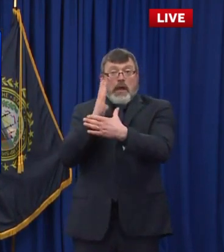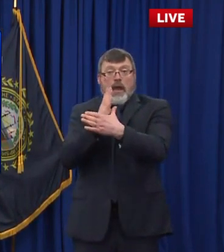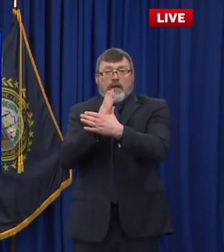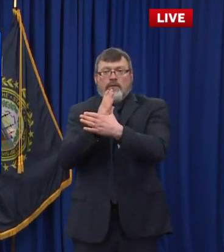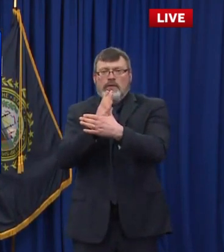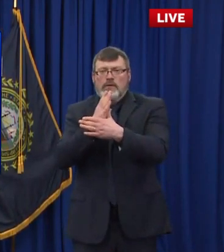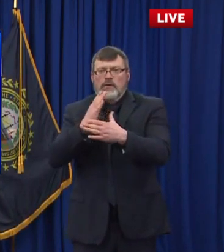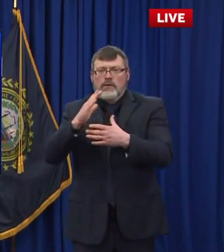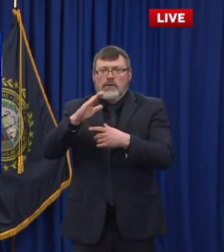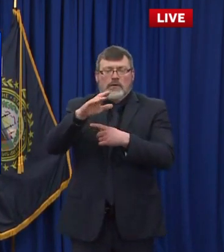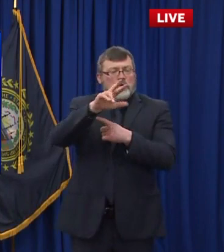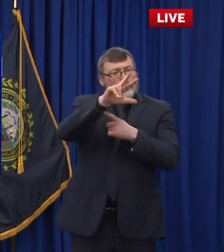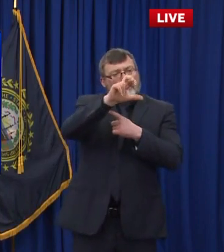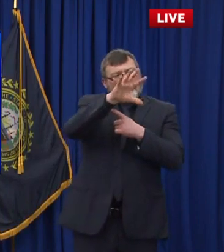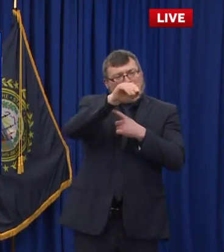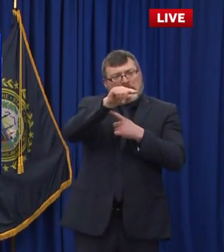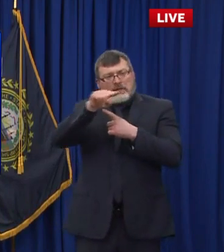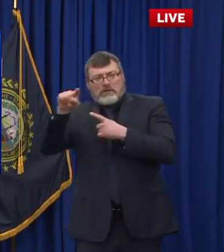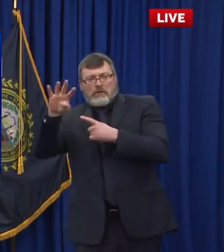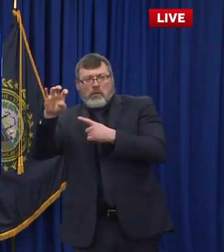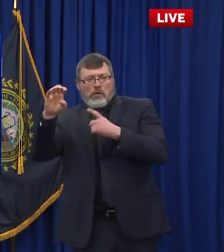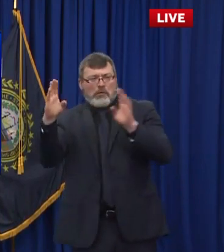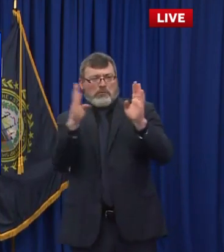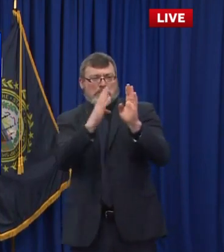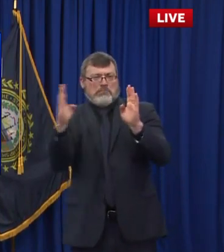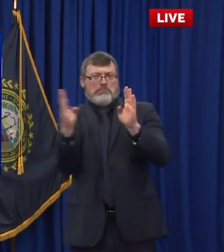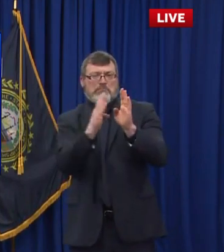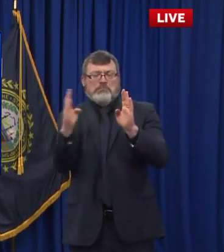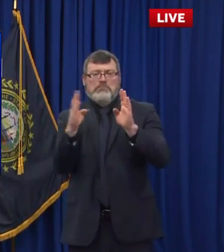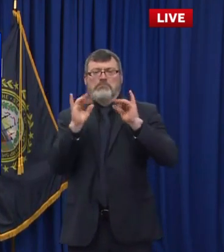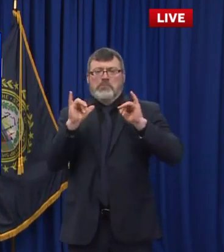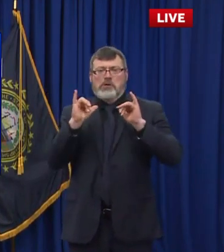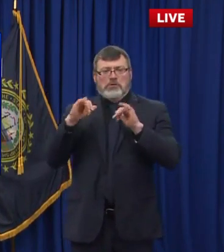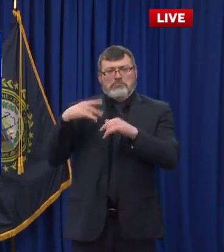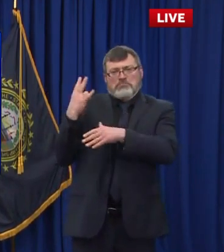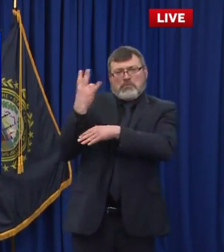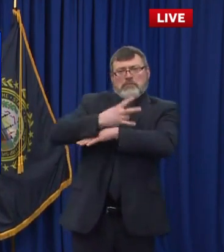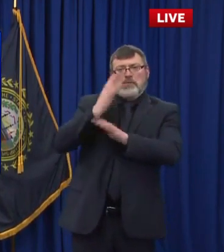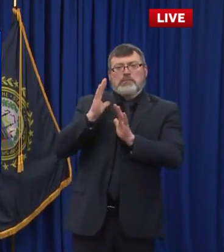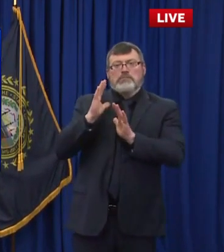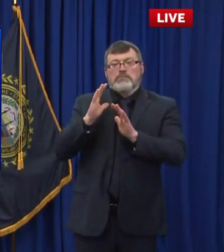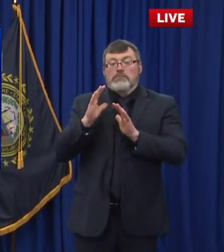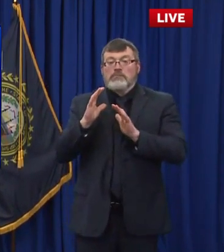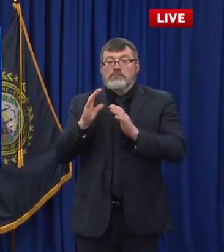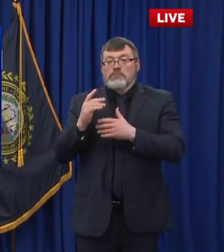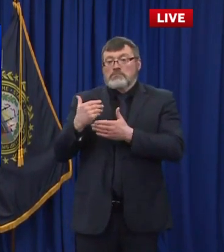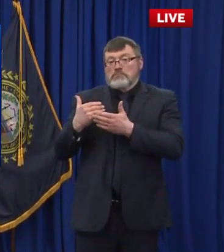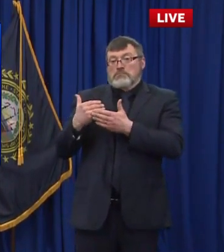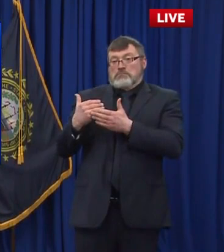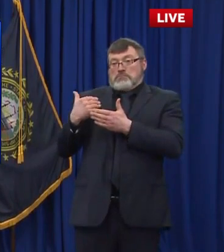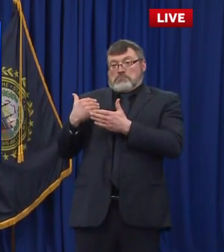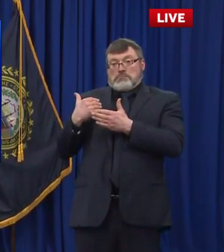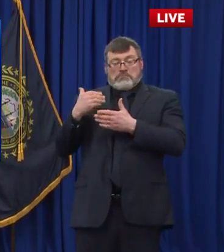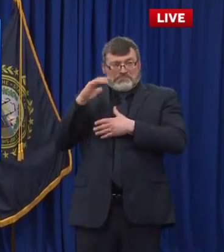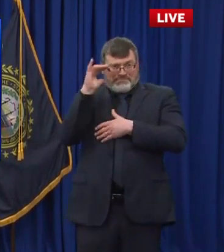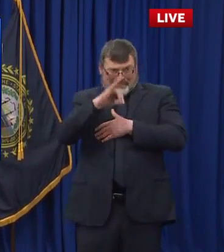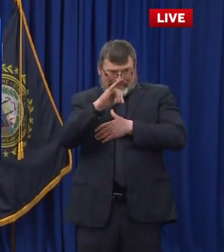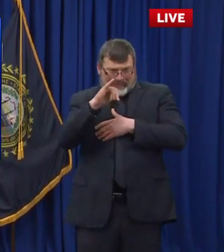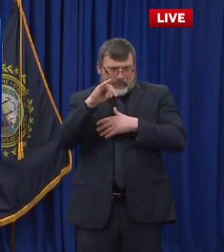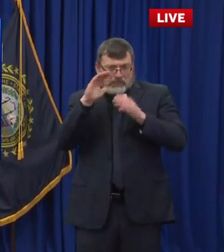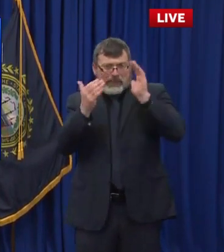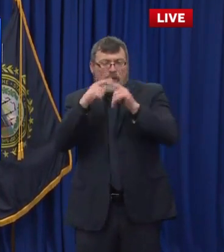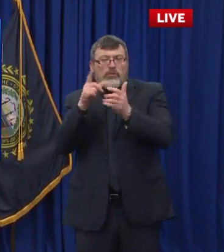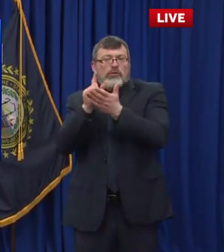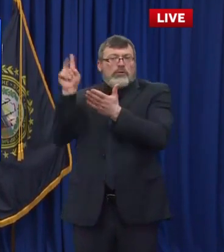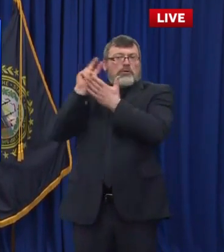per day. And in fact, the last few days, the daily number of new infections that we have announced has started to slightly increase.